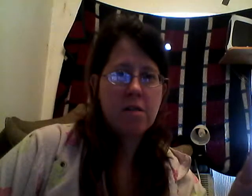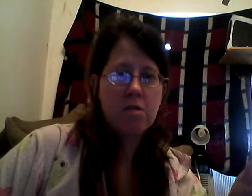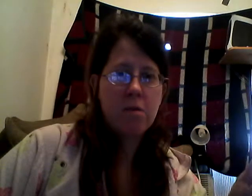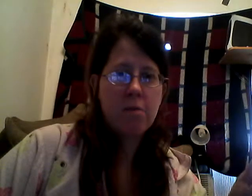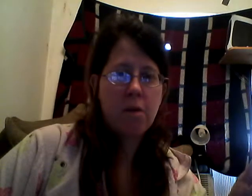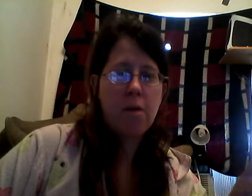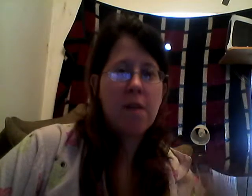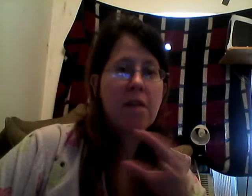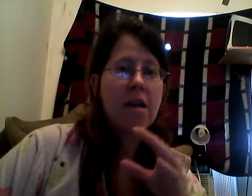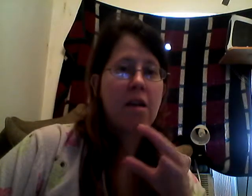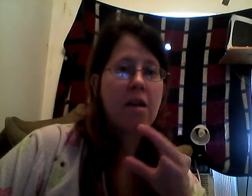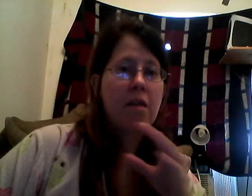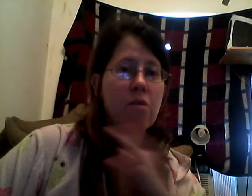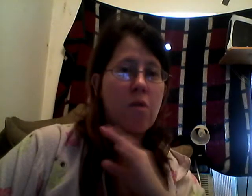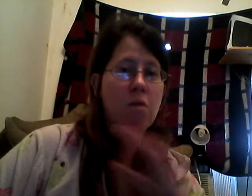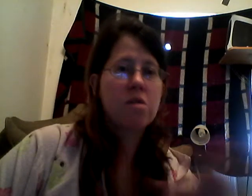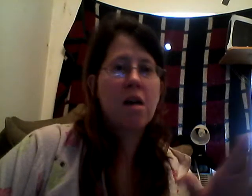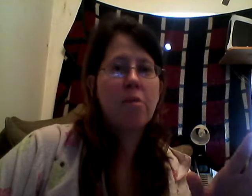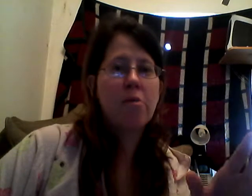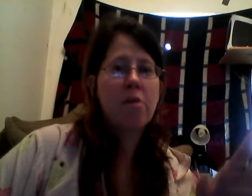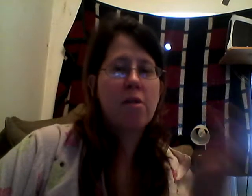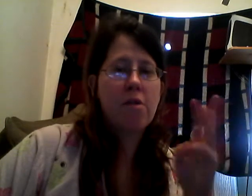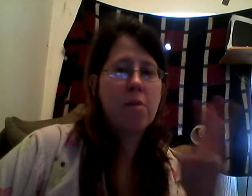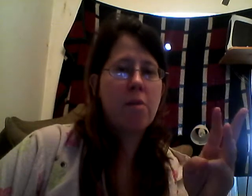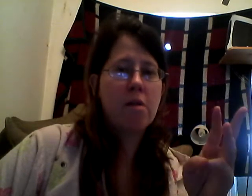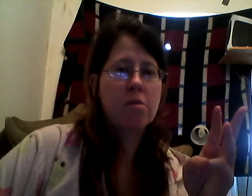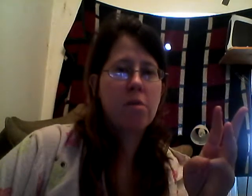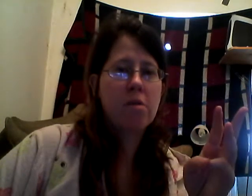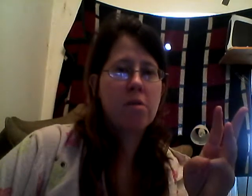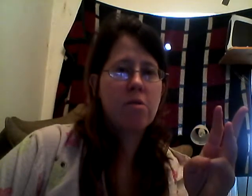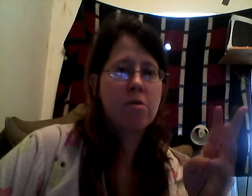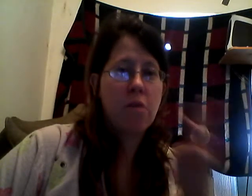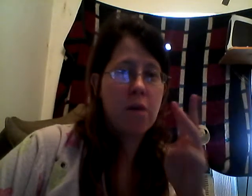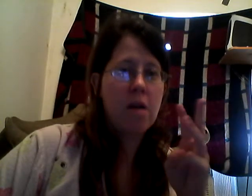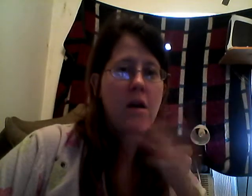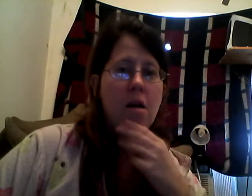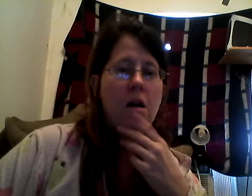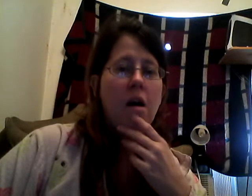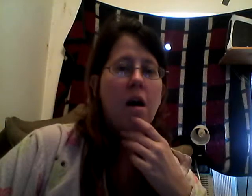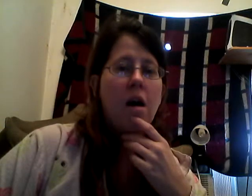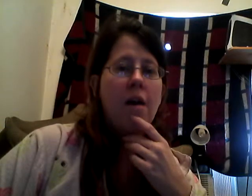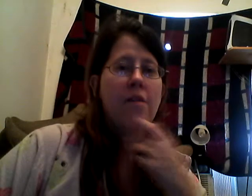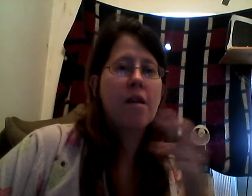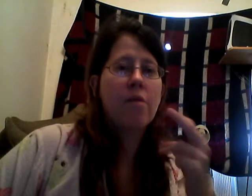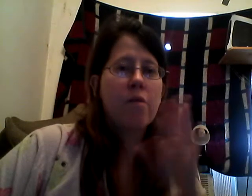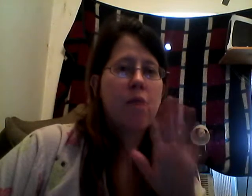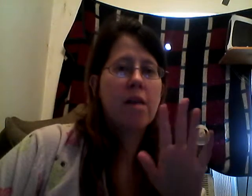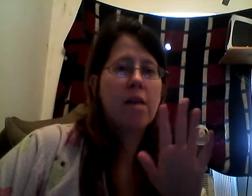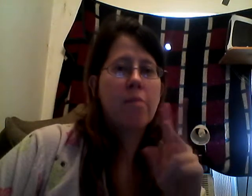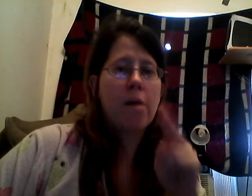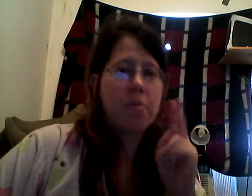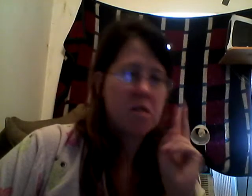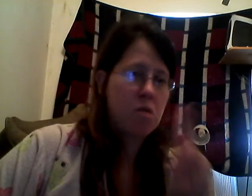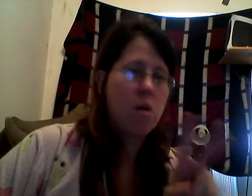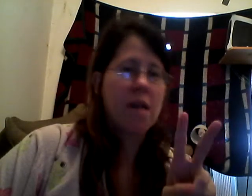Soar, and ran away. I think, through the whole time that we were here, the three parks we went to, the three, I think we waited probably twice,